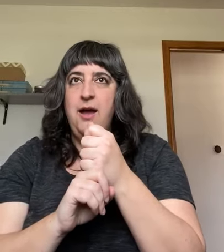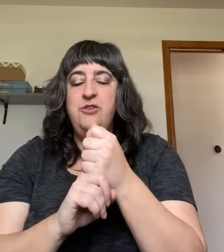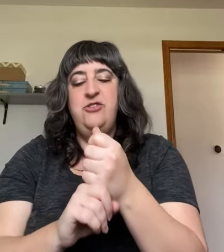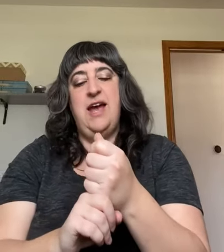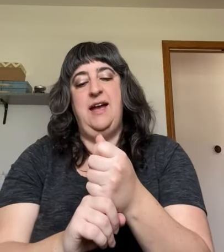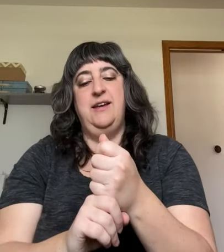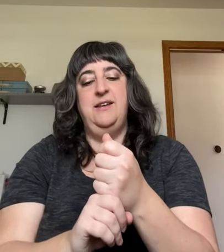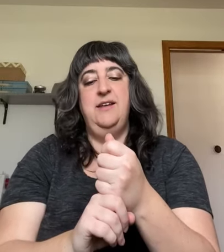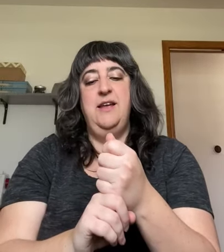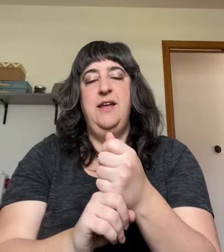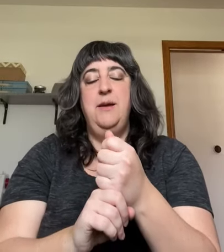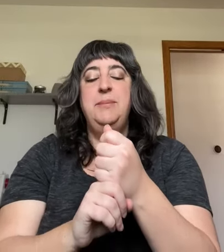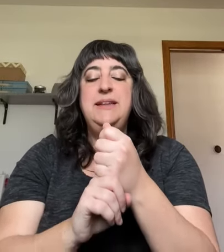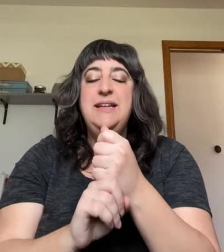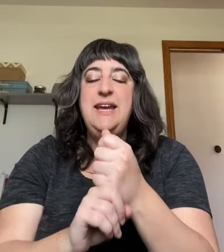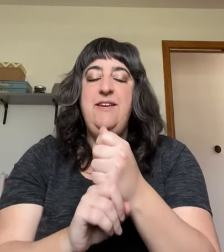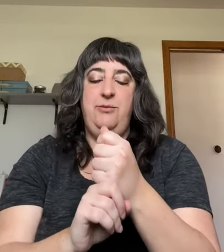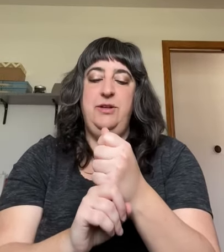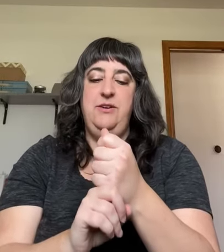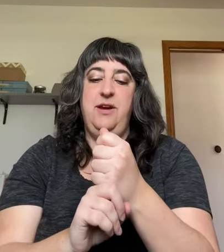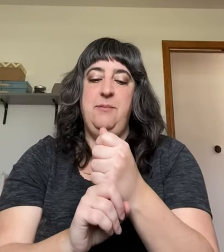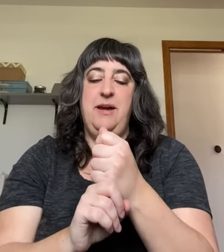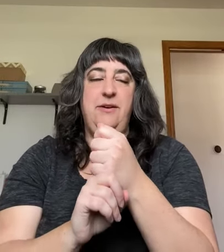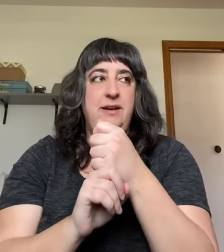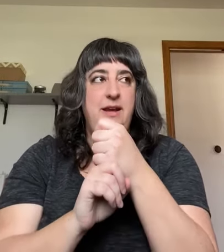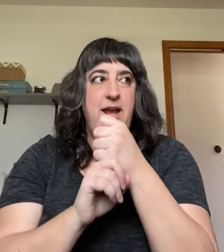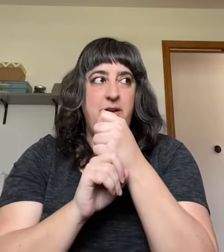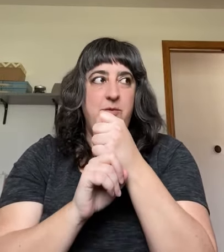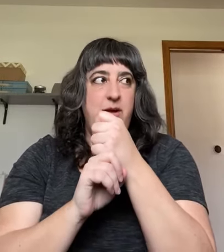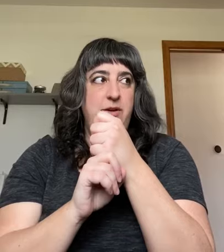Jack, please will you come out? I don't want to.